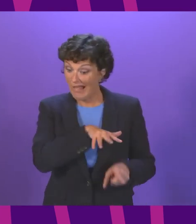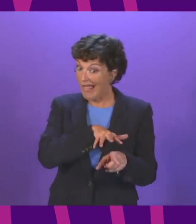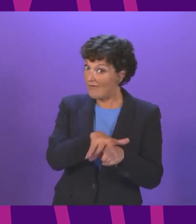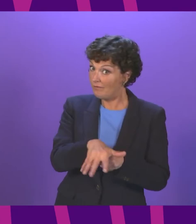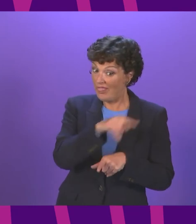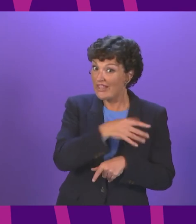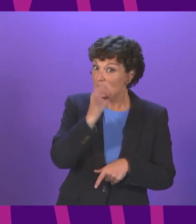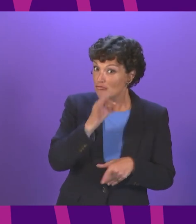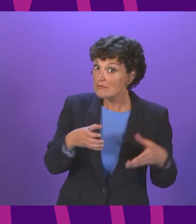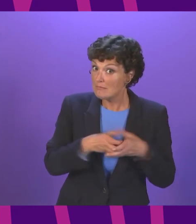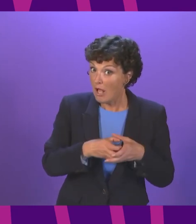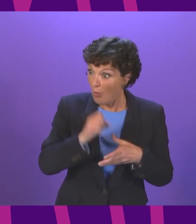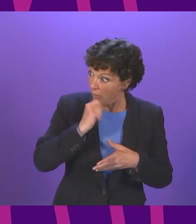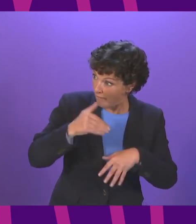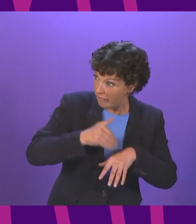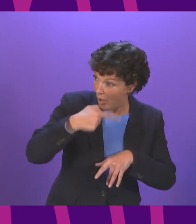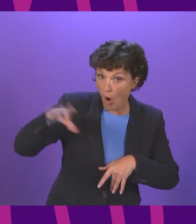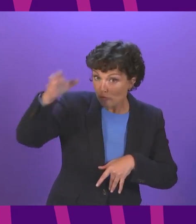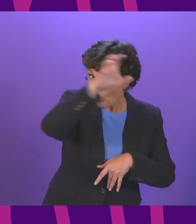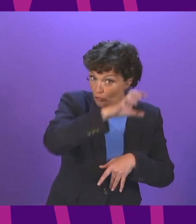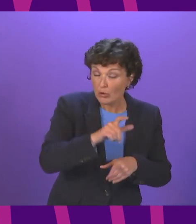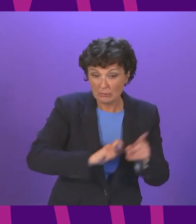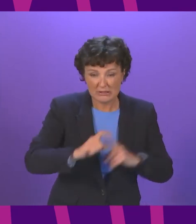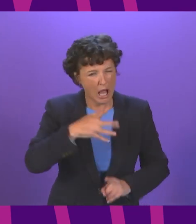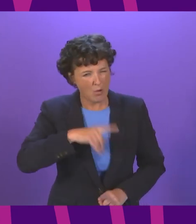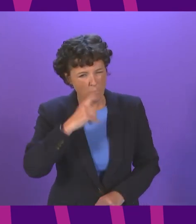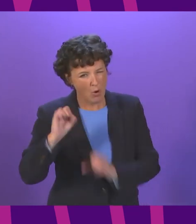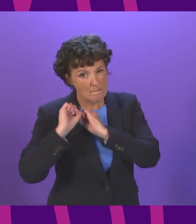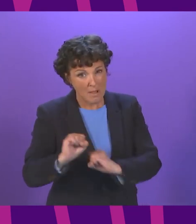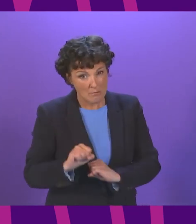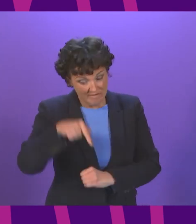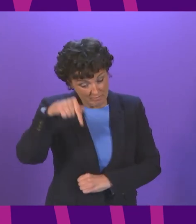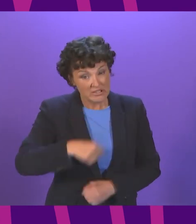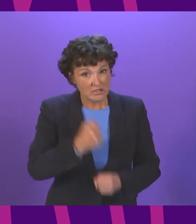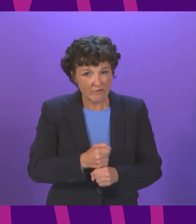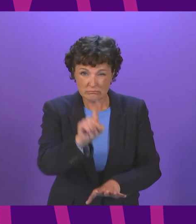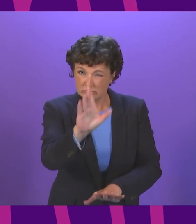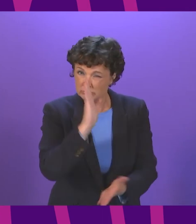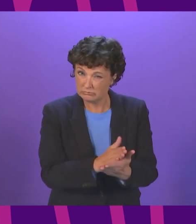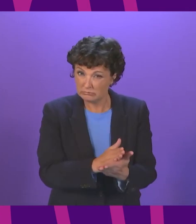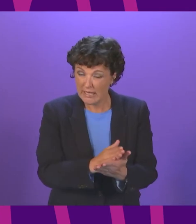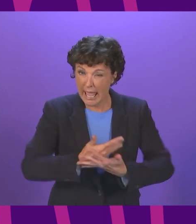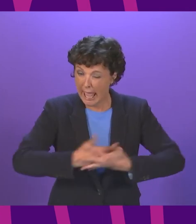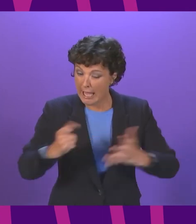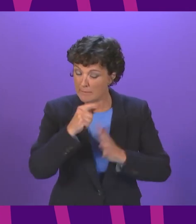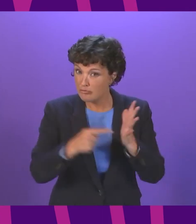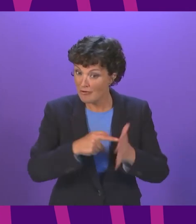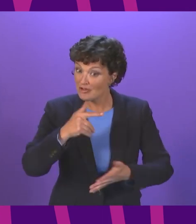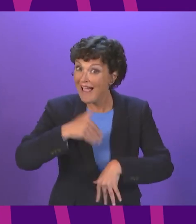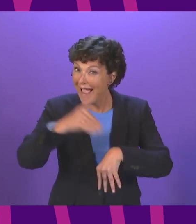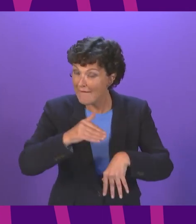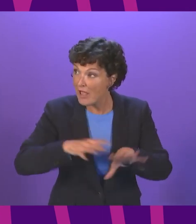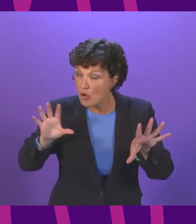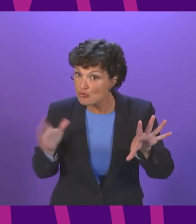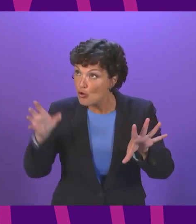rural communities I want firm commitment from this Government today that not a single promised infrastructure project for rural